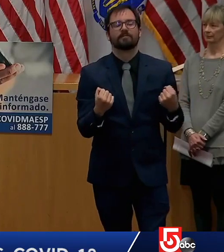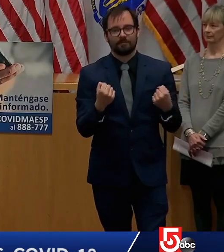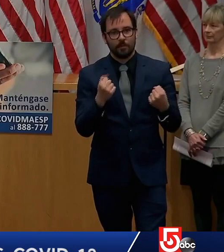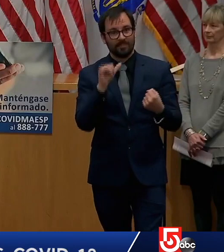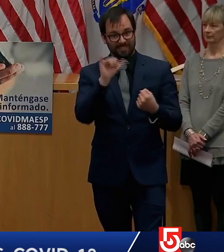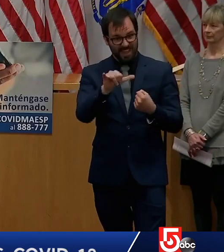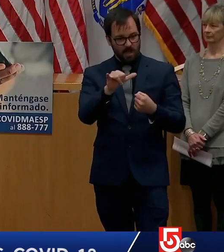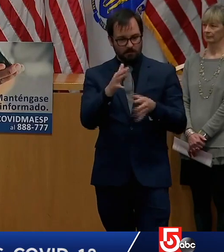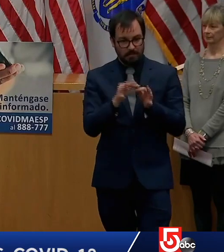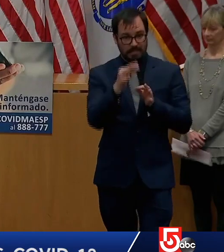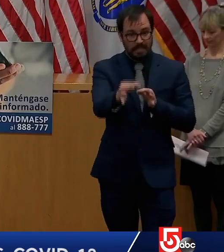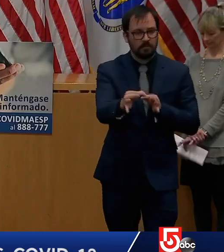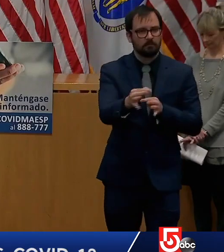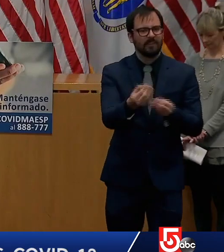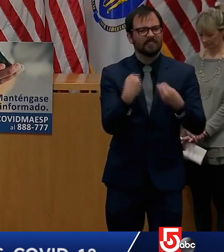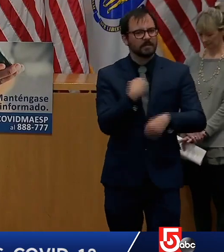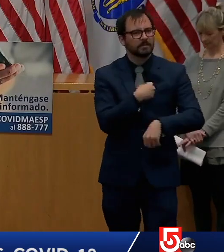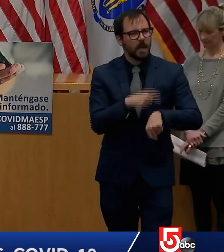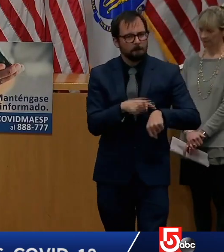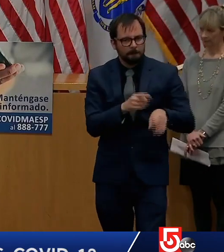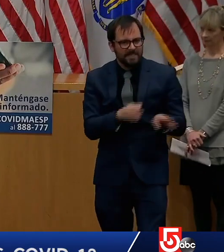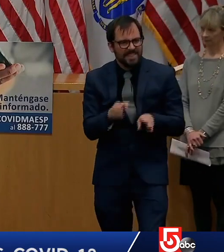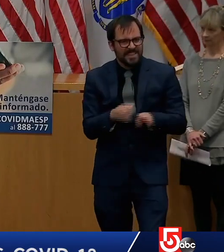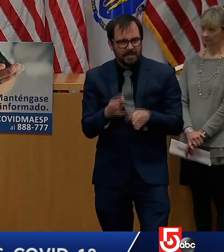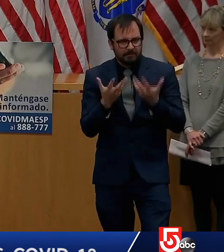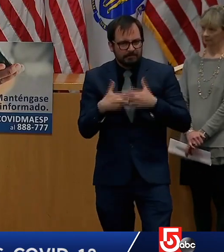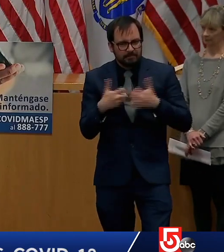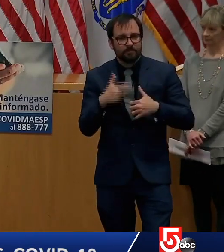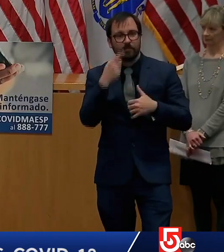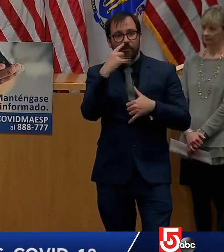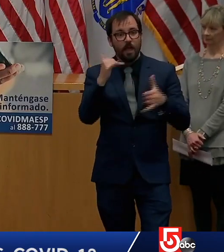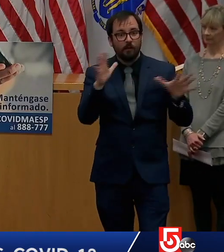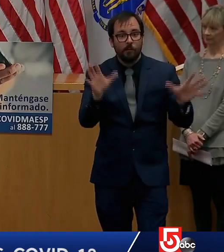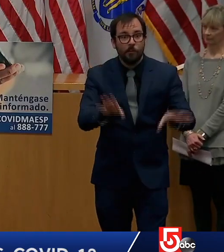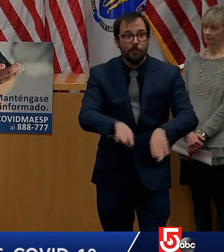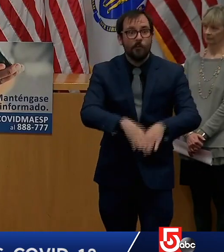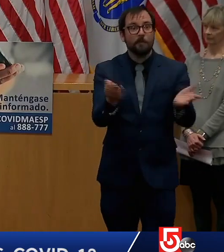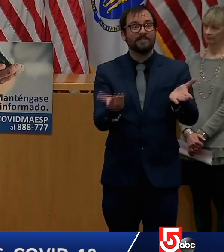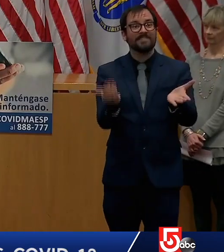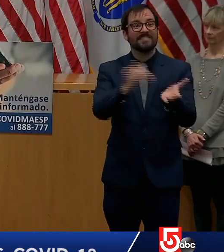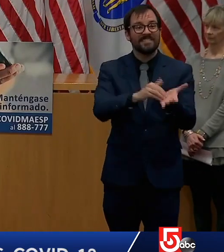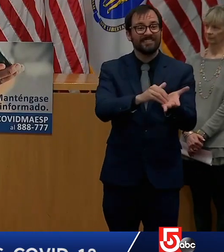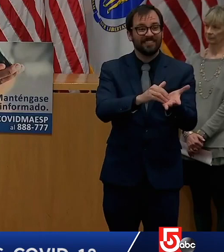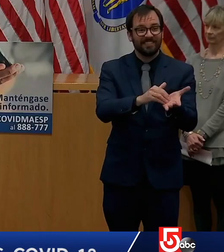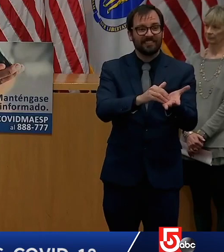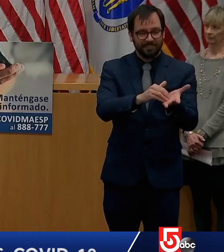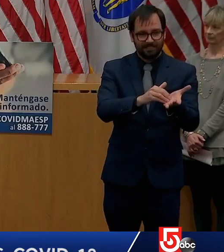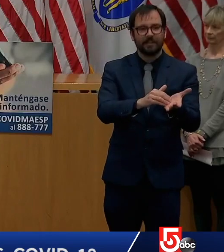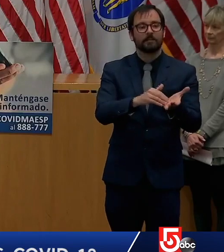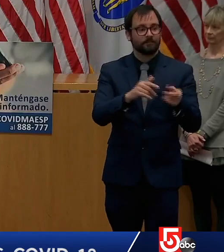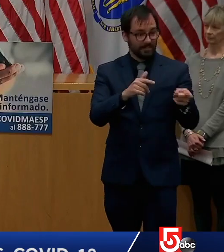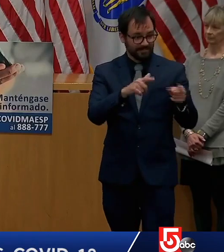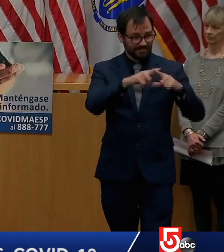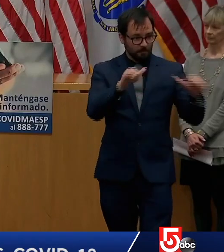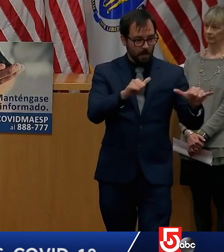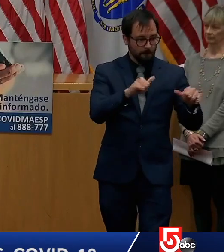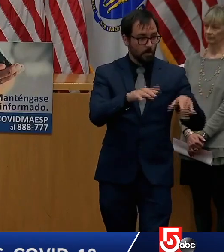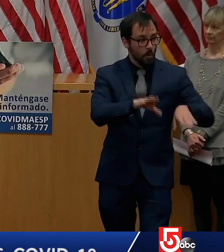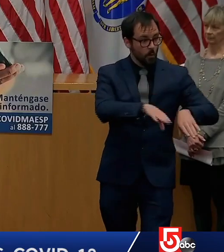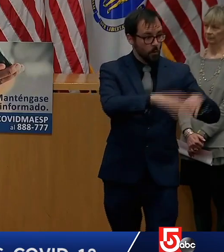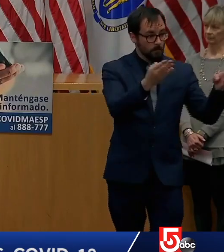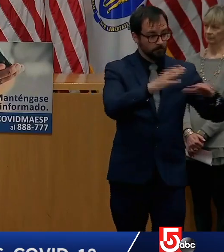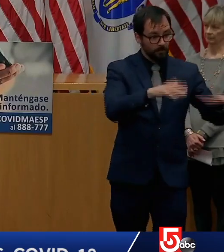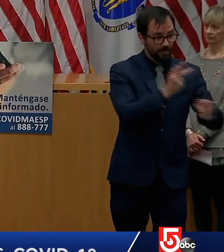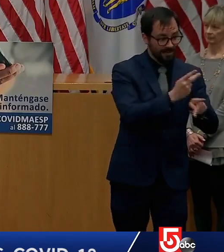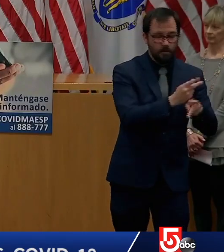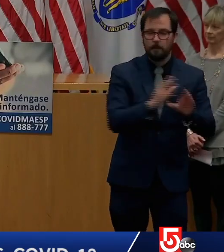of employment across the state. We know that reopening child care won't be as simple as flipping a switch, which is why the Department